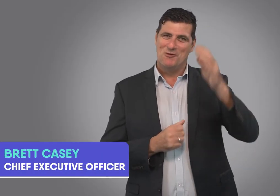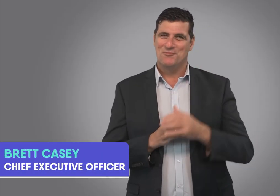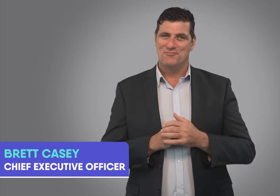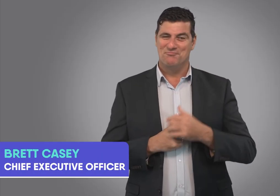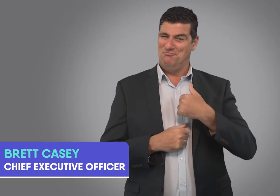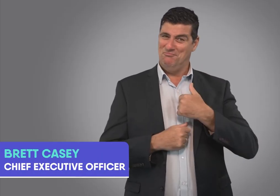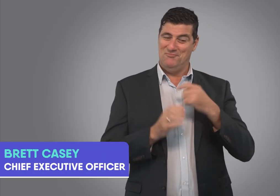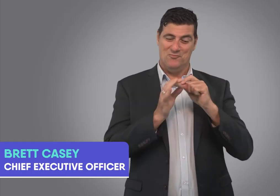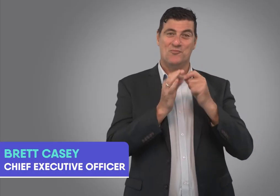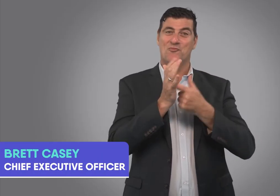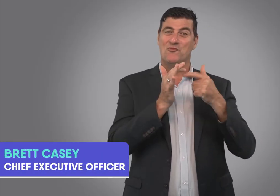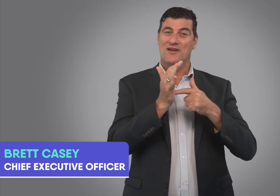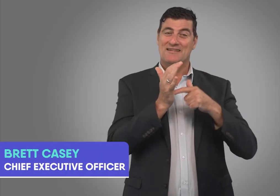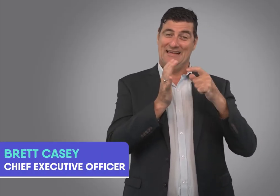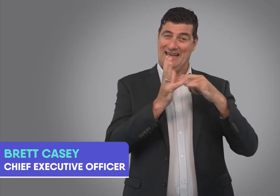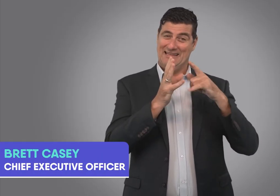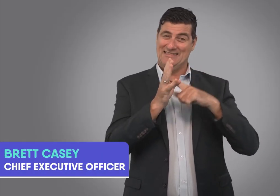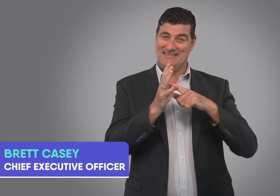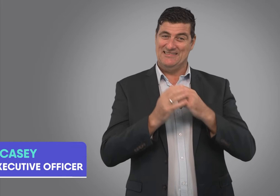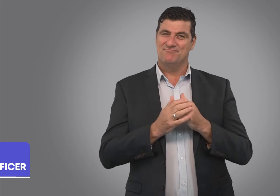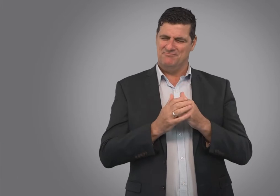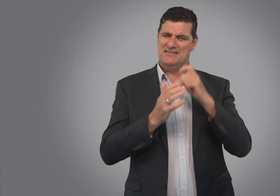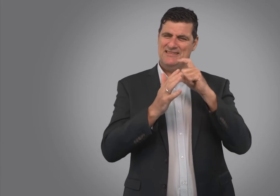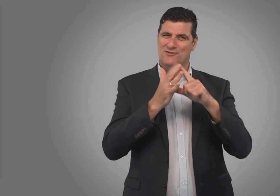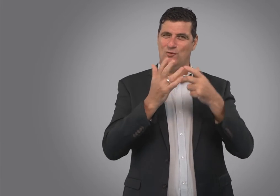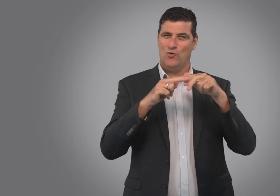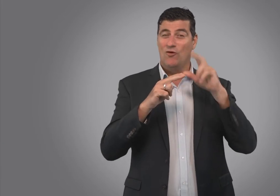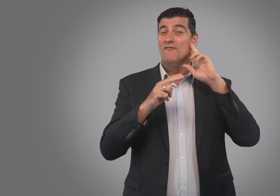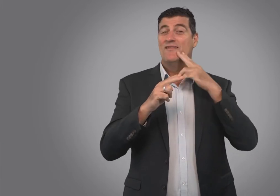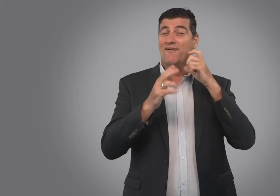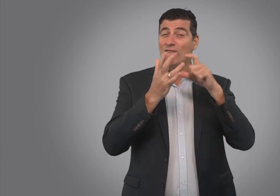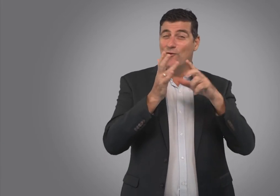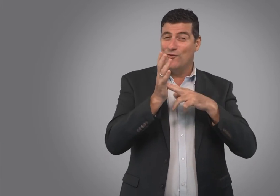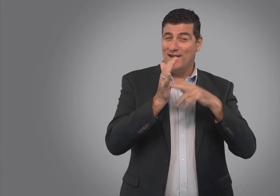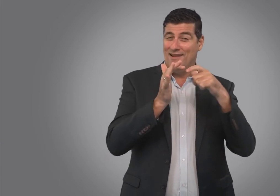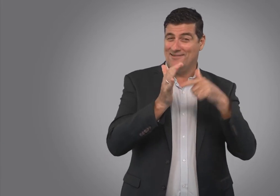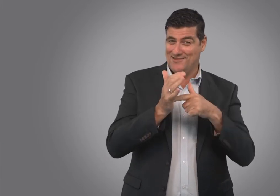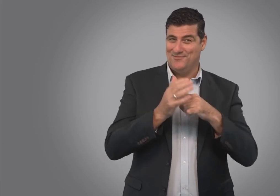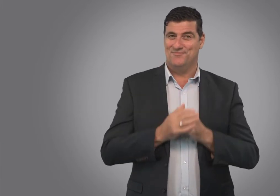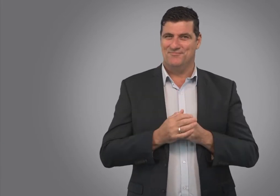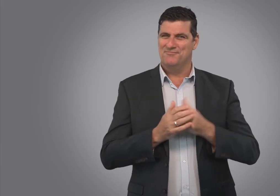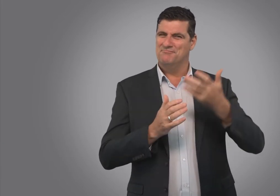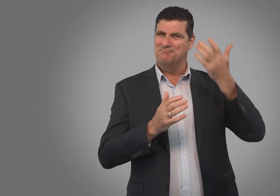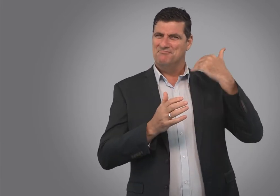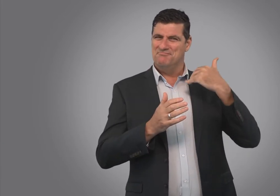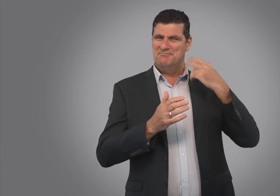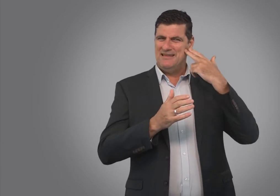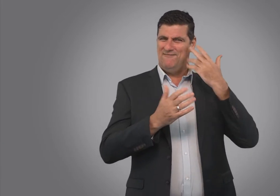Hello, I'm Brett Casey, CEO of Deaf Connect, formerly known as the Deaf Services and Deaf Society.